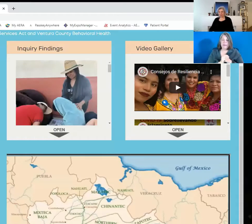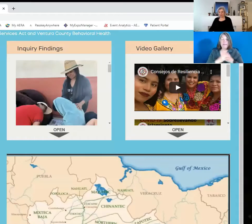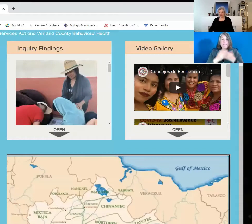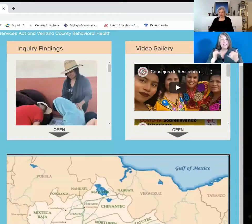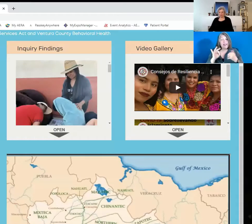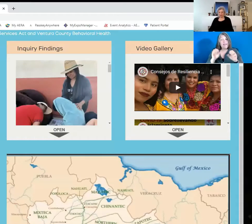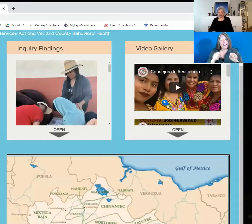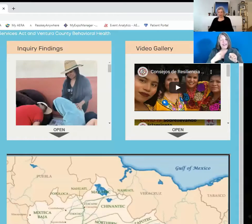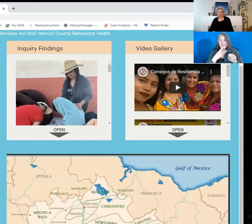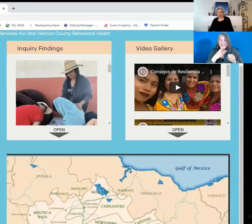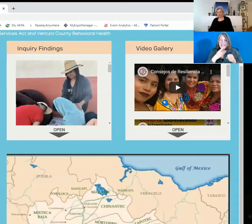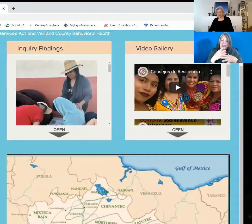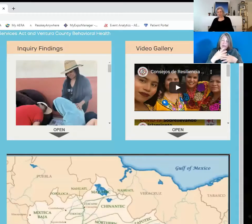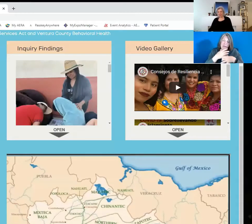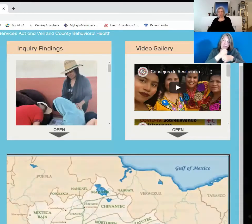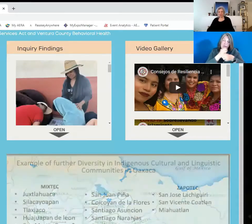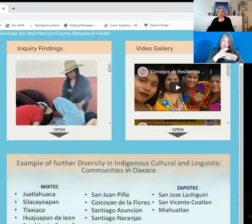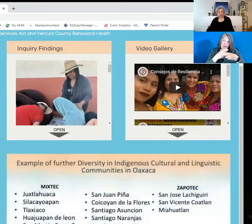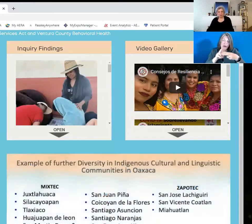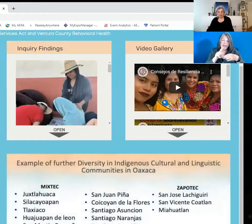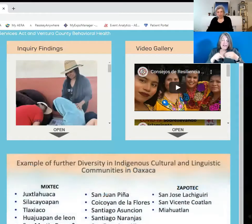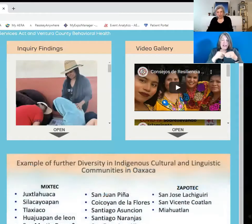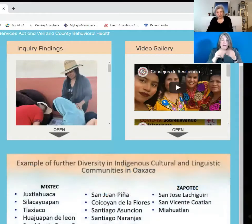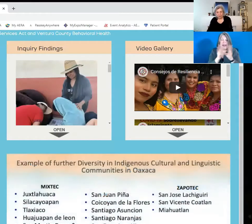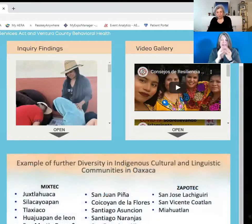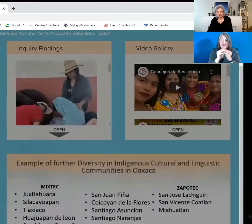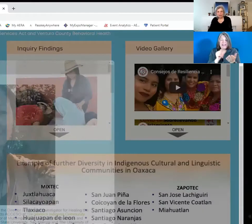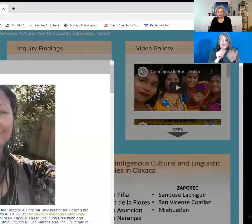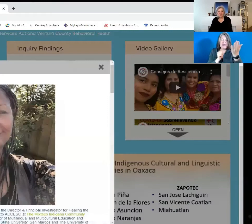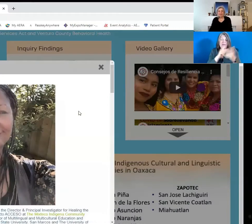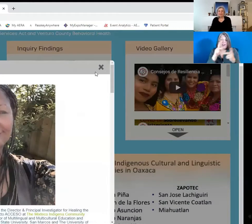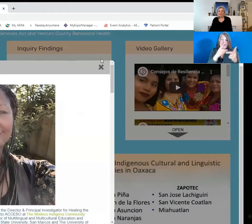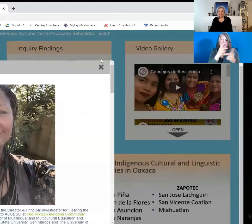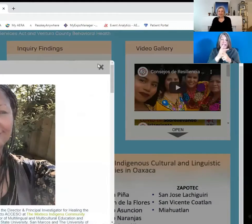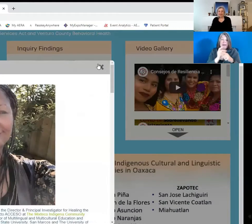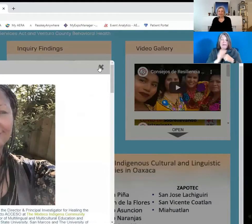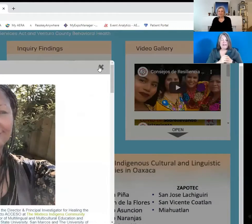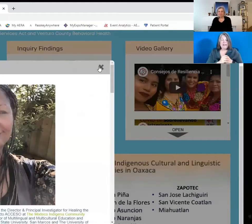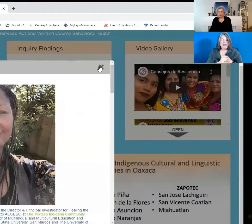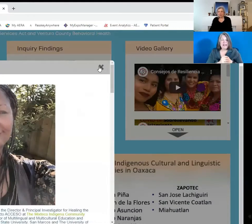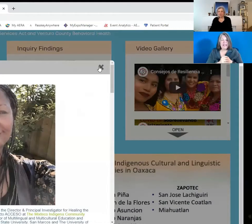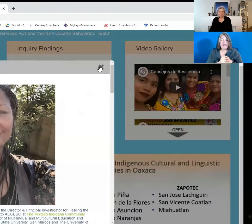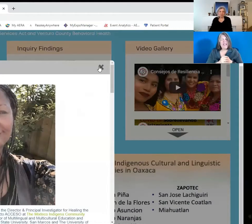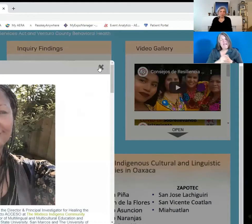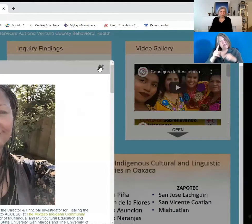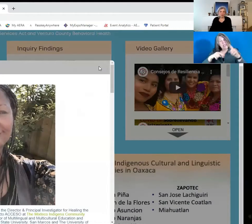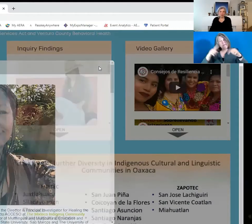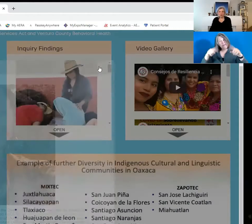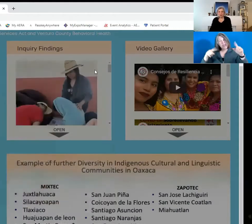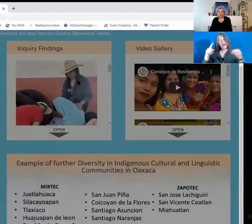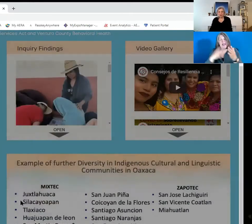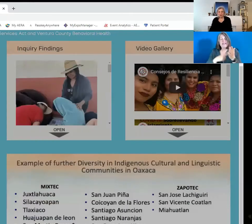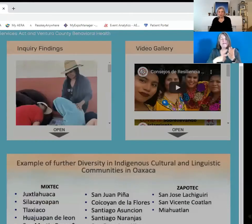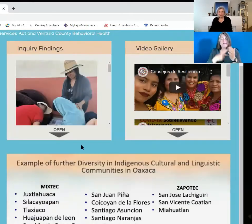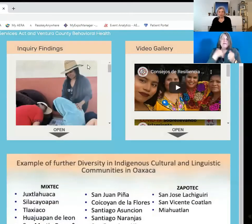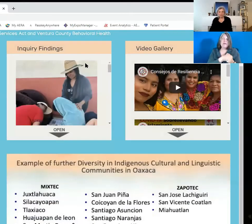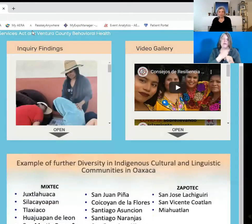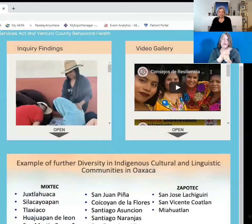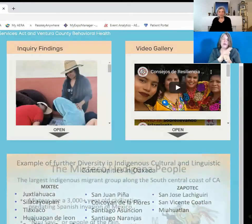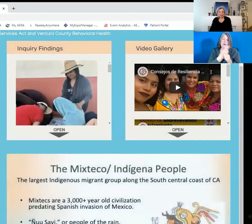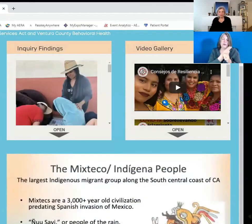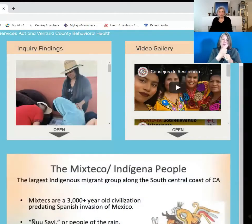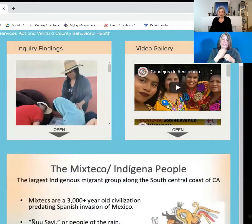briefly about the session submission types, they kind of vary. Sometimes we use the,